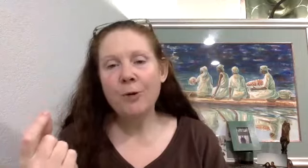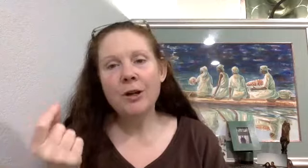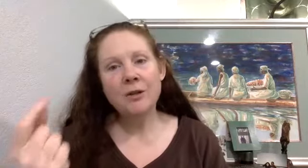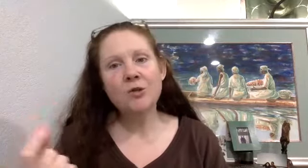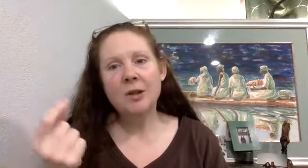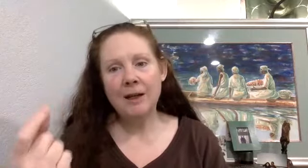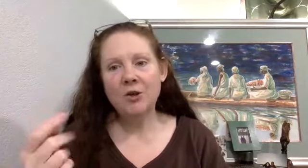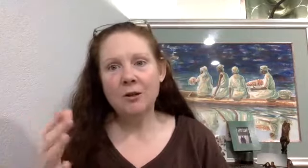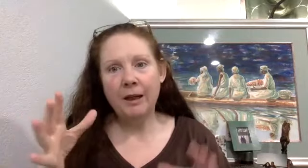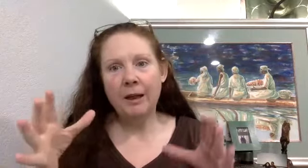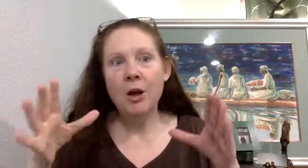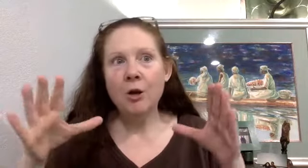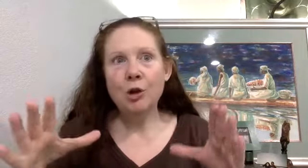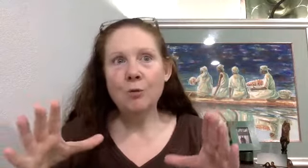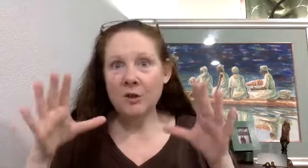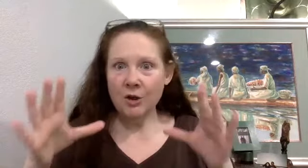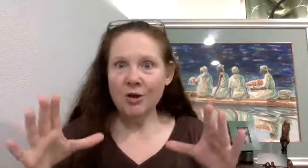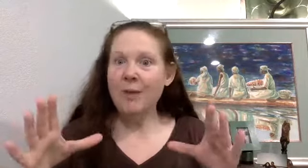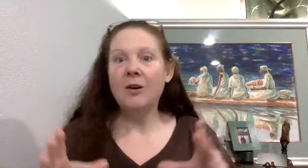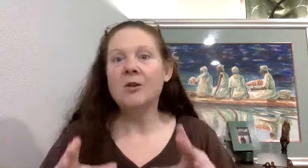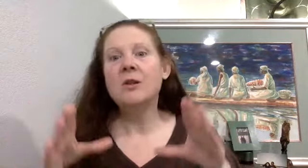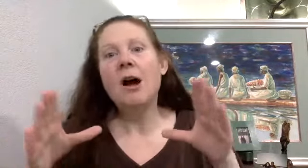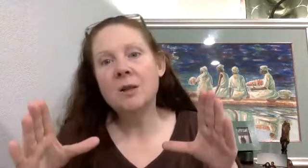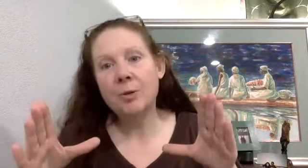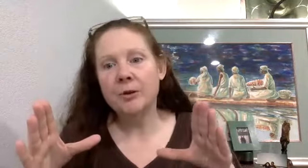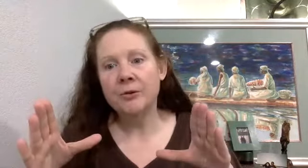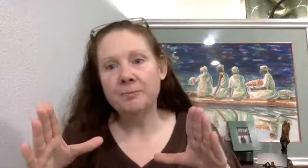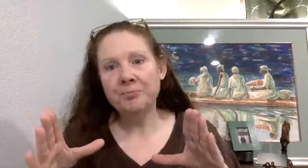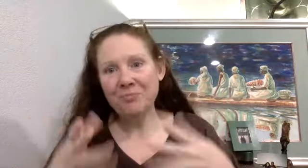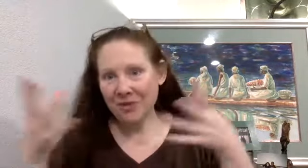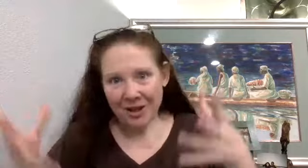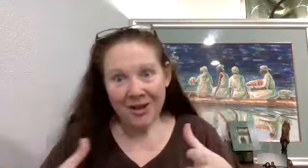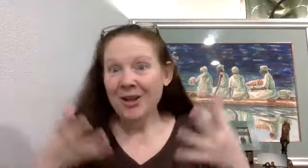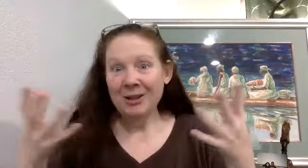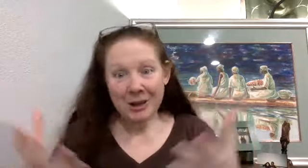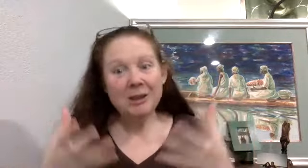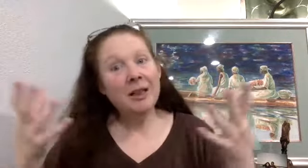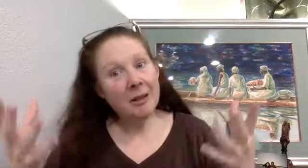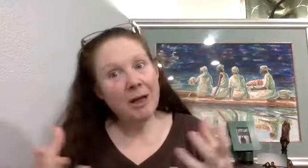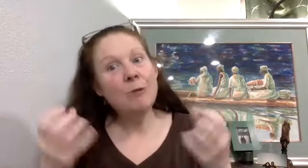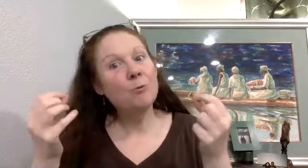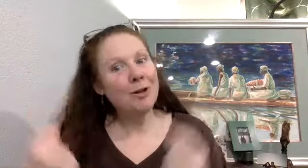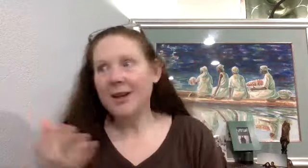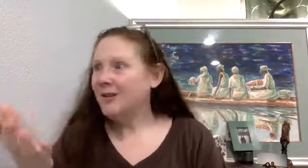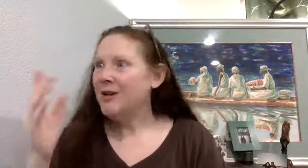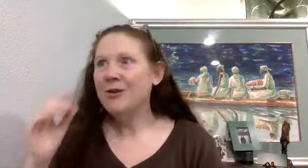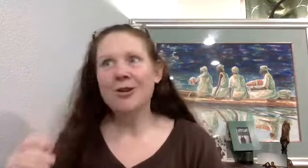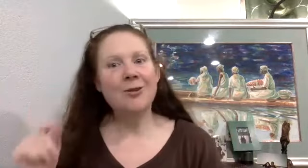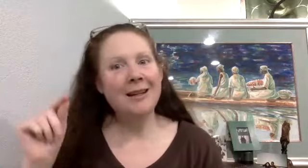we could get strategically to decision makers in hospitals, look at, look at, we can, because I see you, you're going at